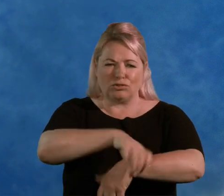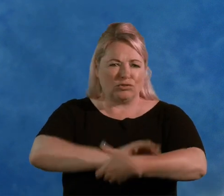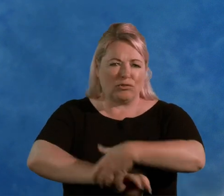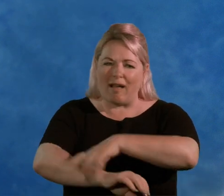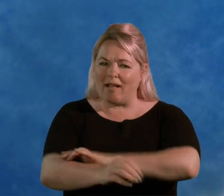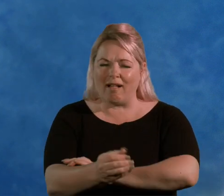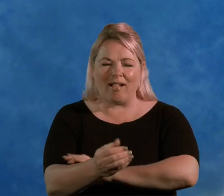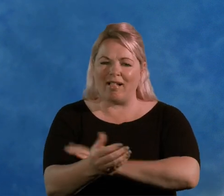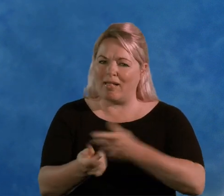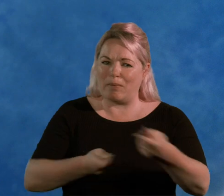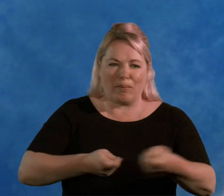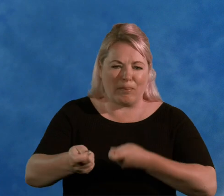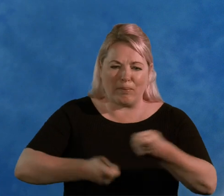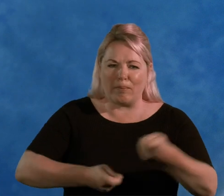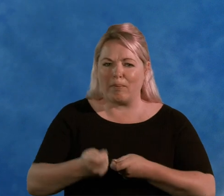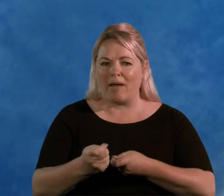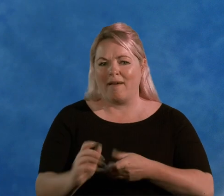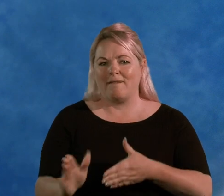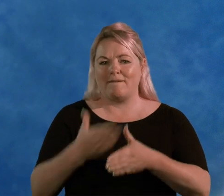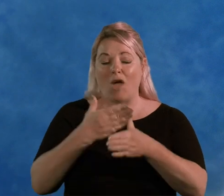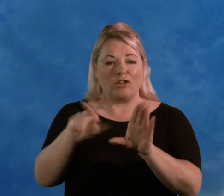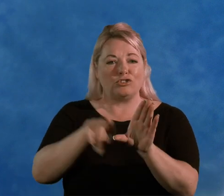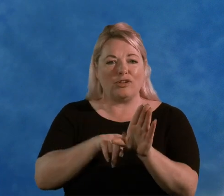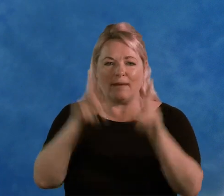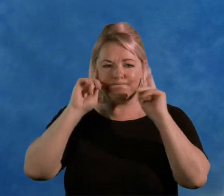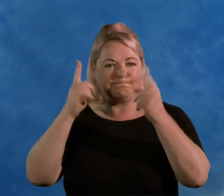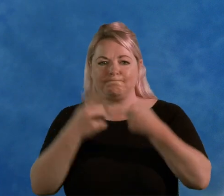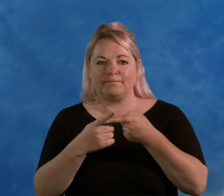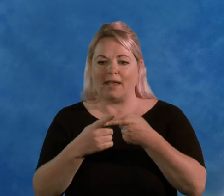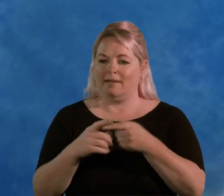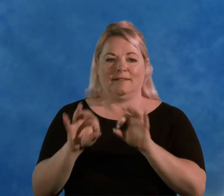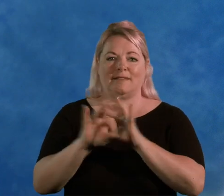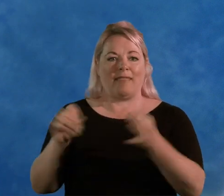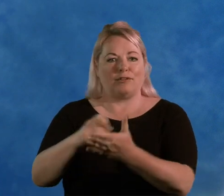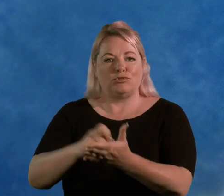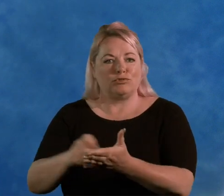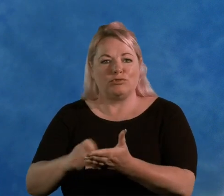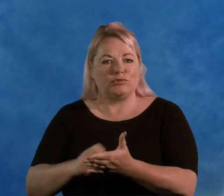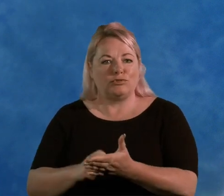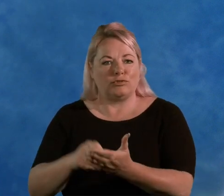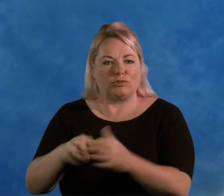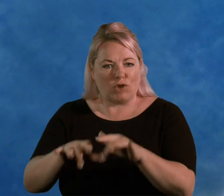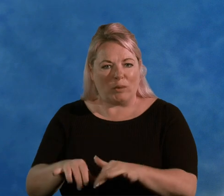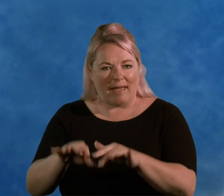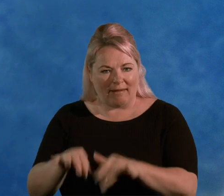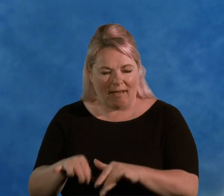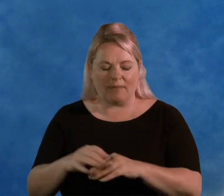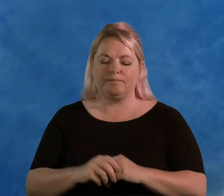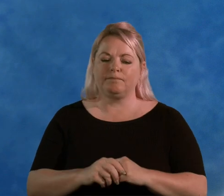to get by in my first year because I didn't have a note taker. And luckily the